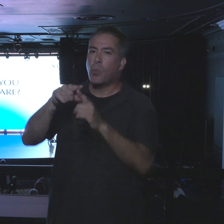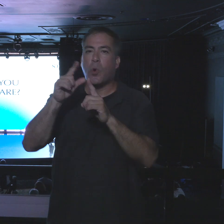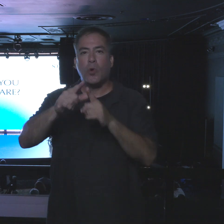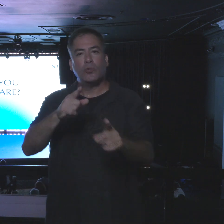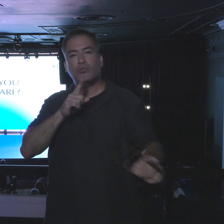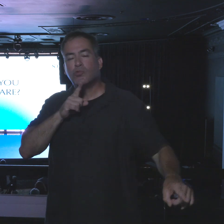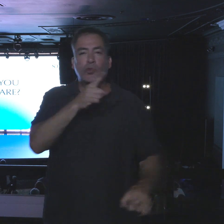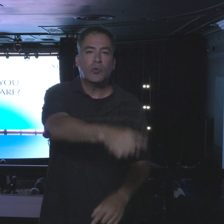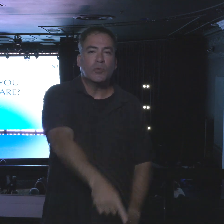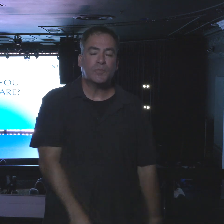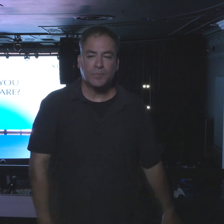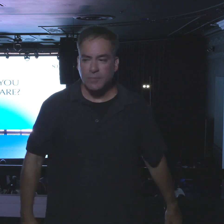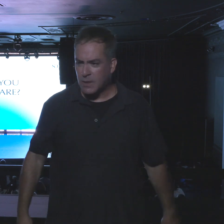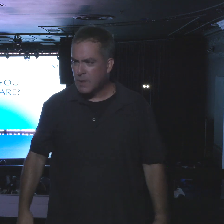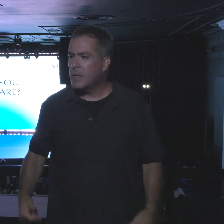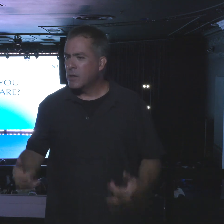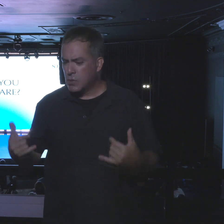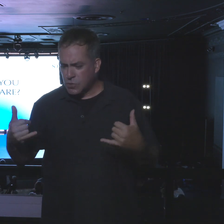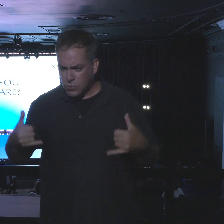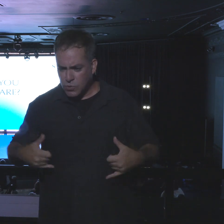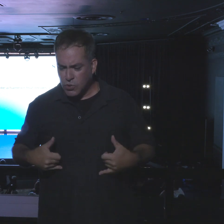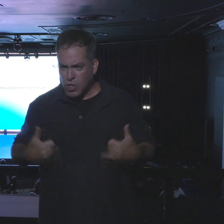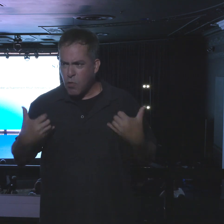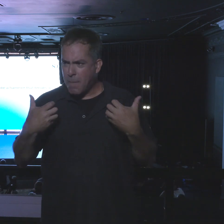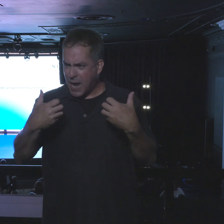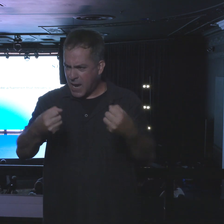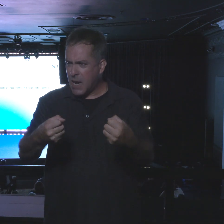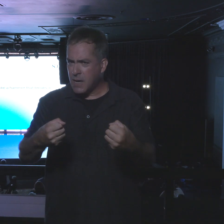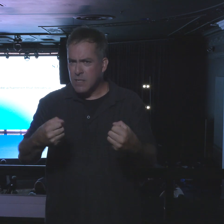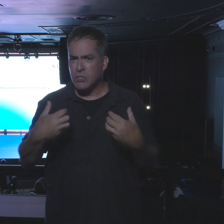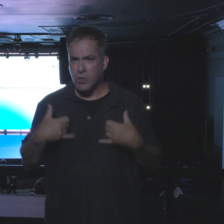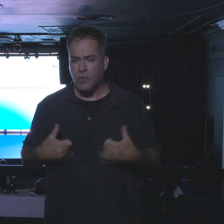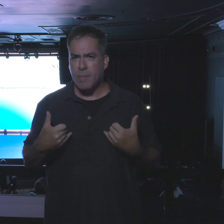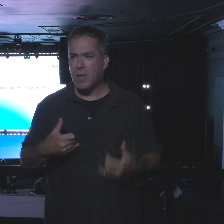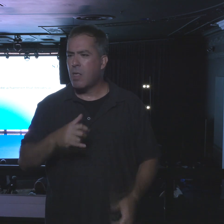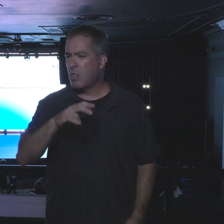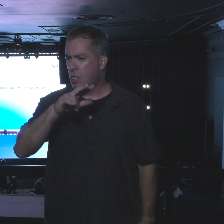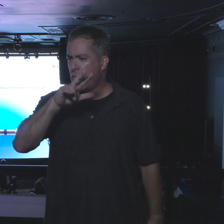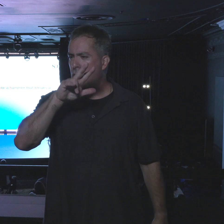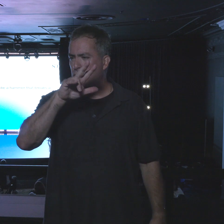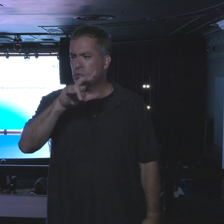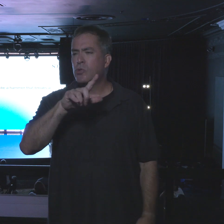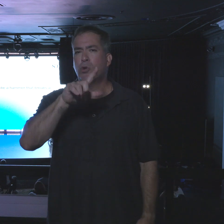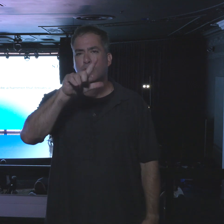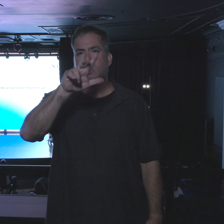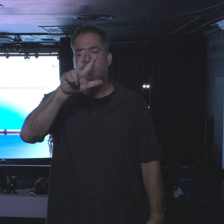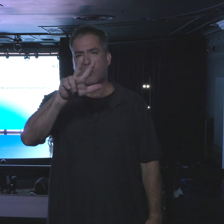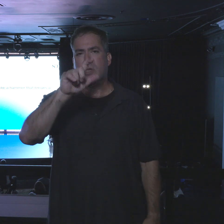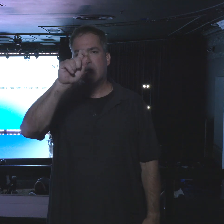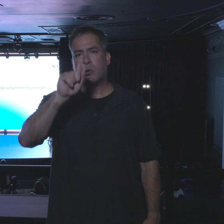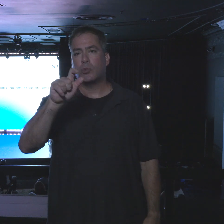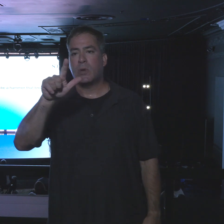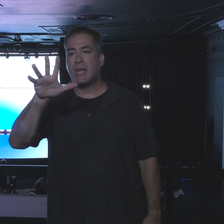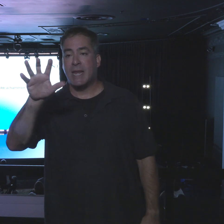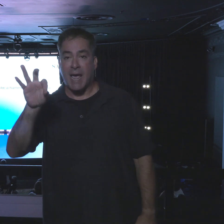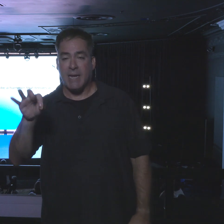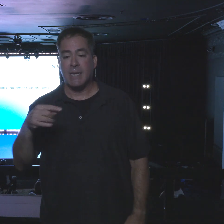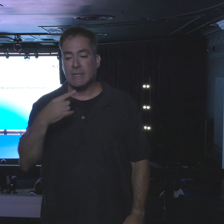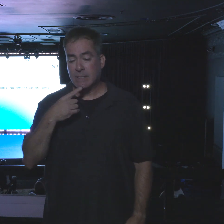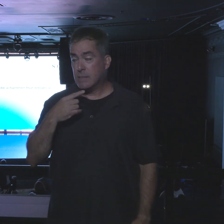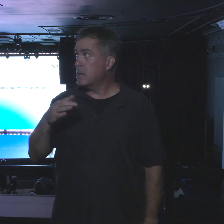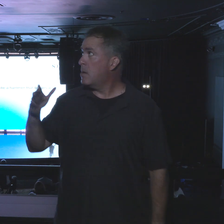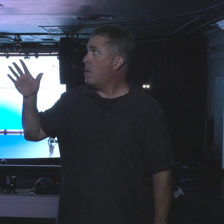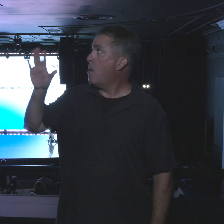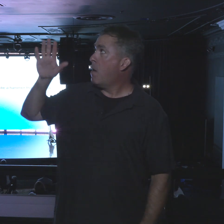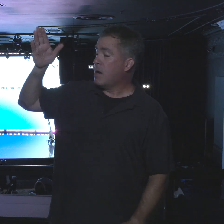Jeremiah 23, 29. I love this scripture. It says, is not my word a fire,